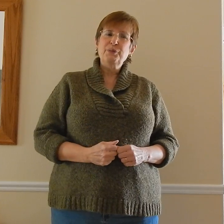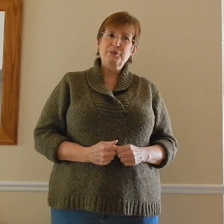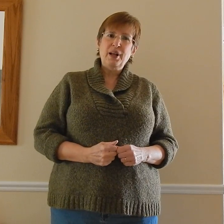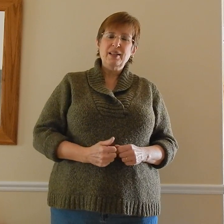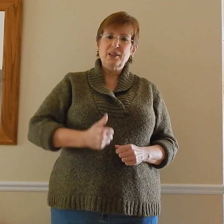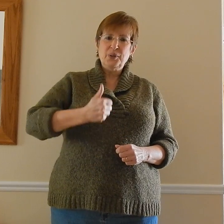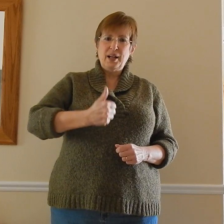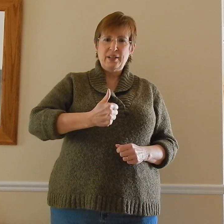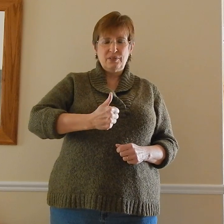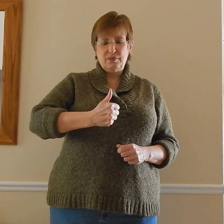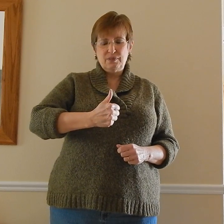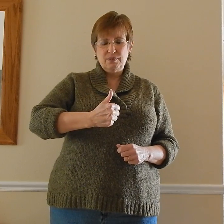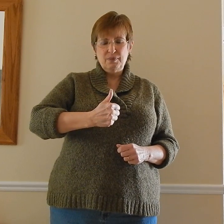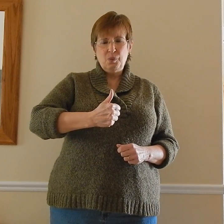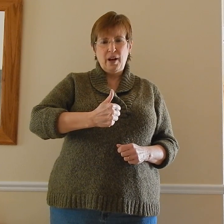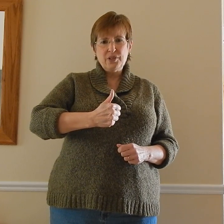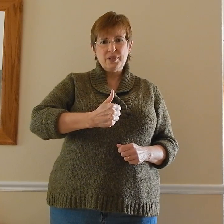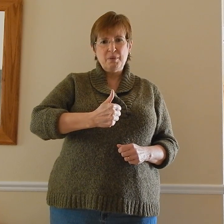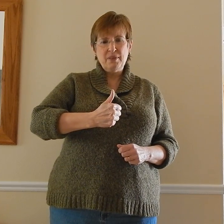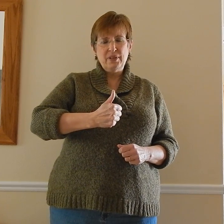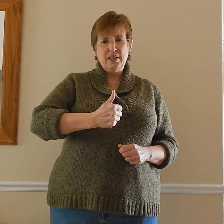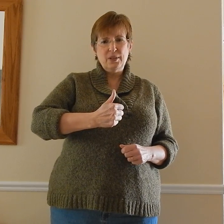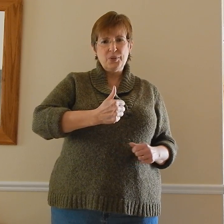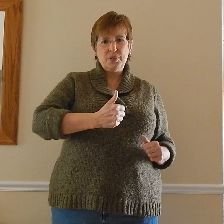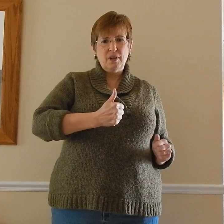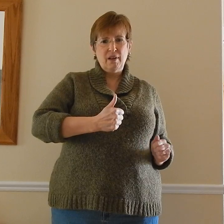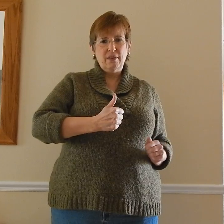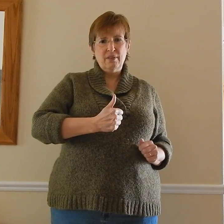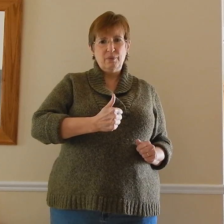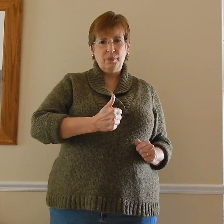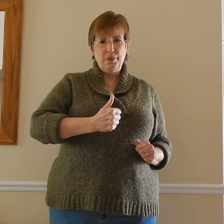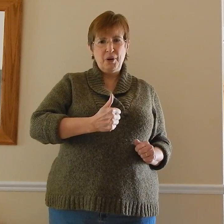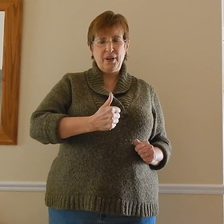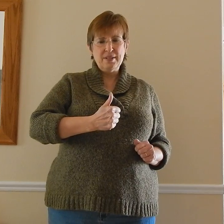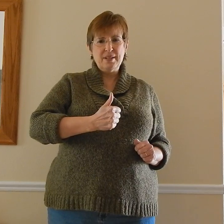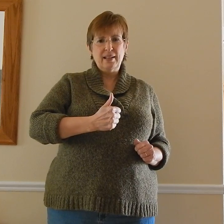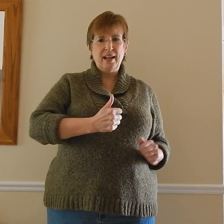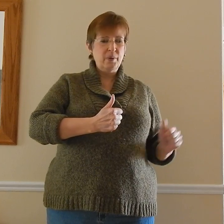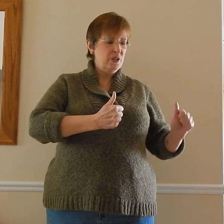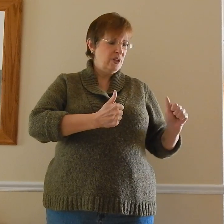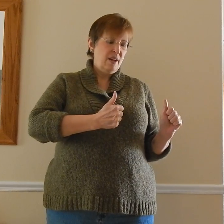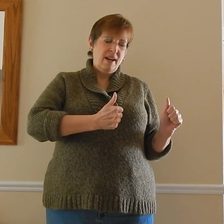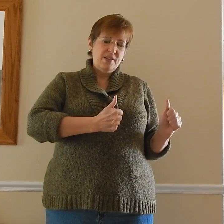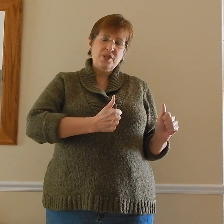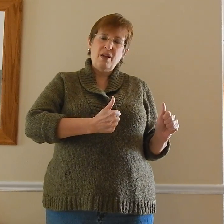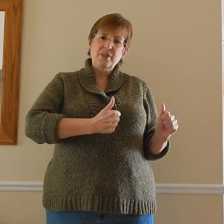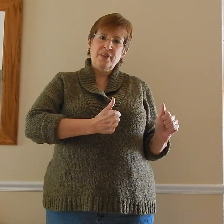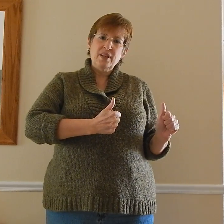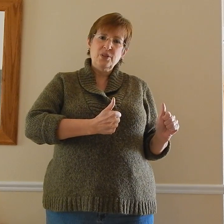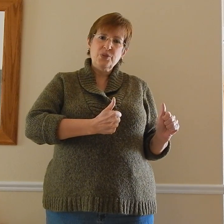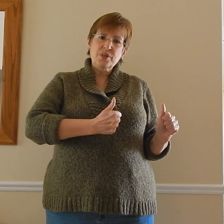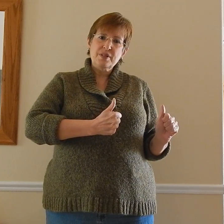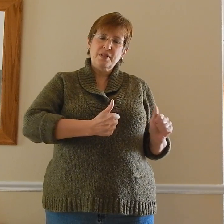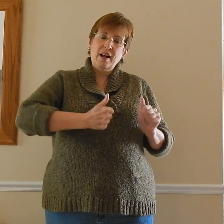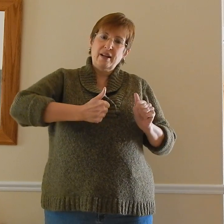follow I watched some of the videos on with American Sign Language and saw that they use the sign